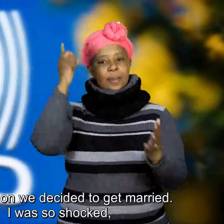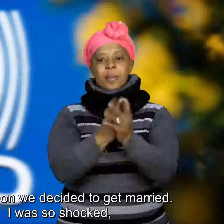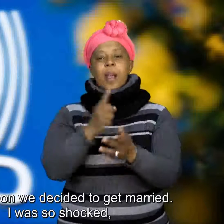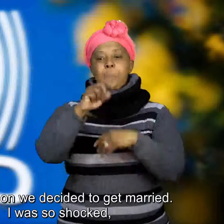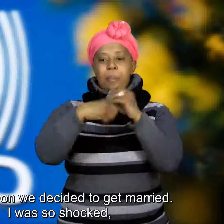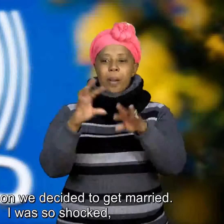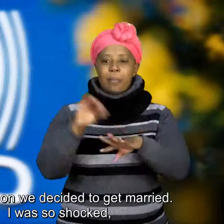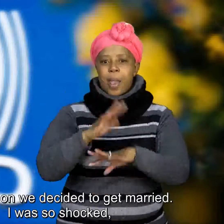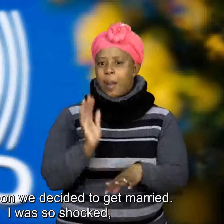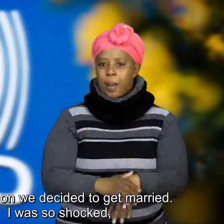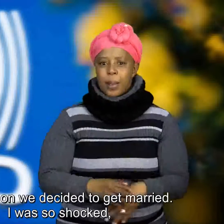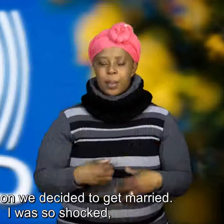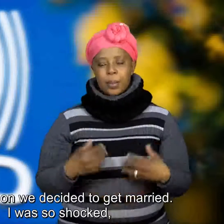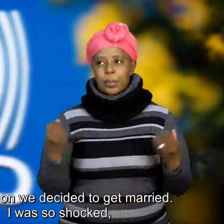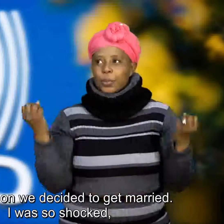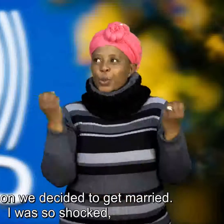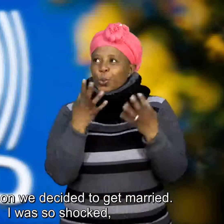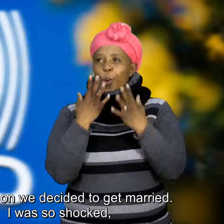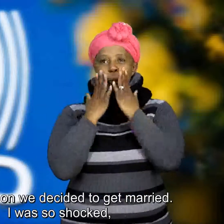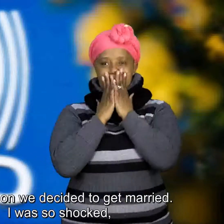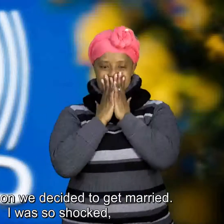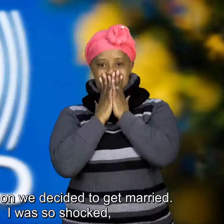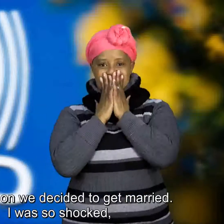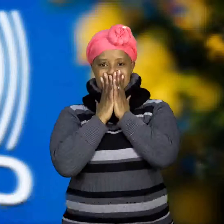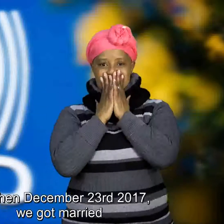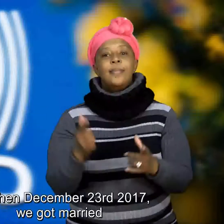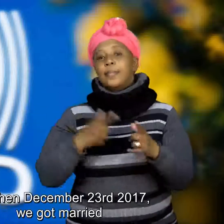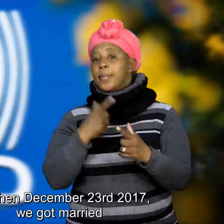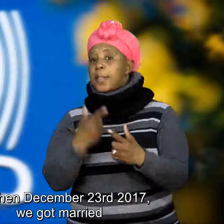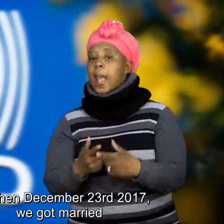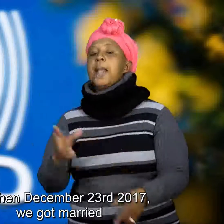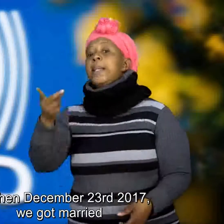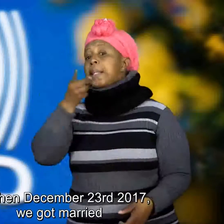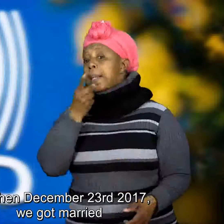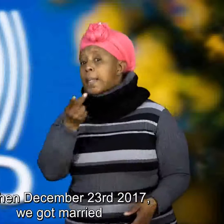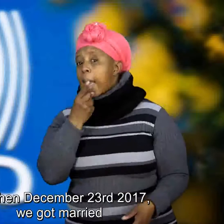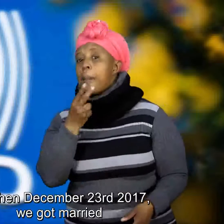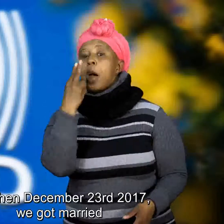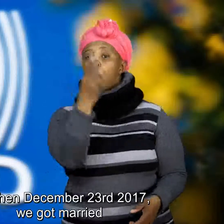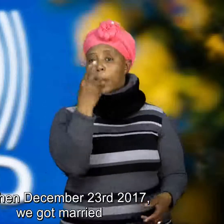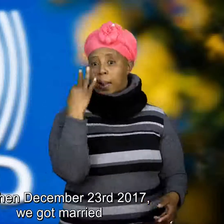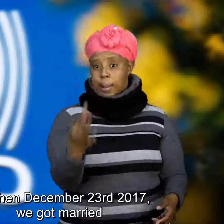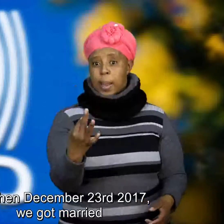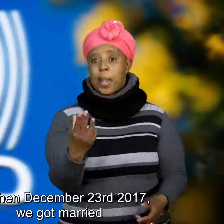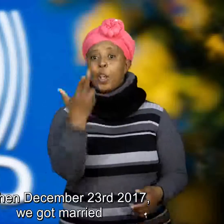we decided to get married I was so shocked and then December 23rd 2017